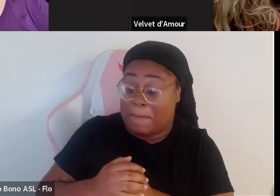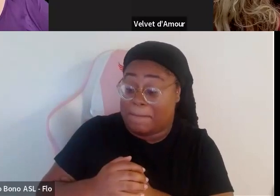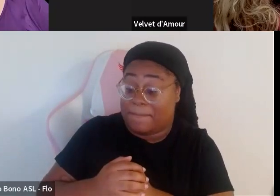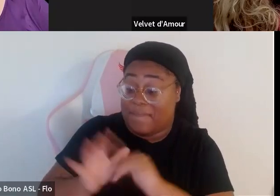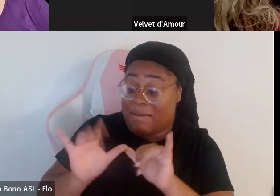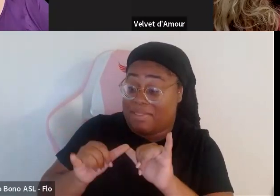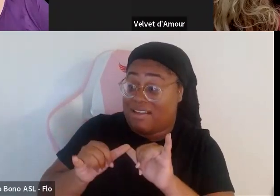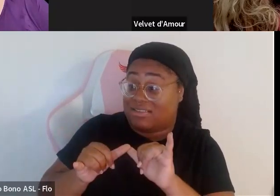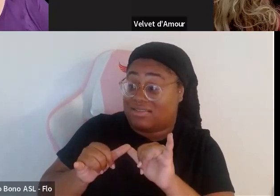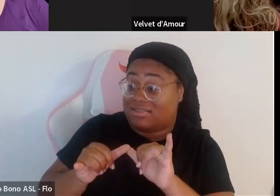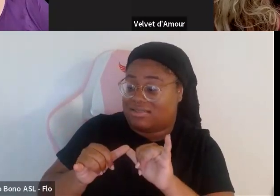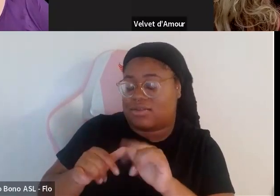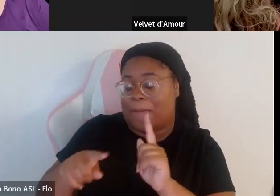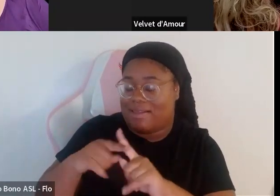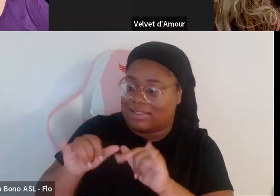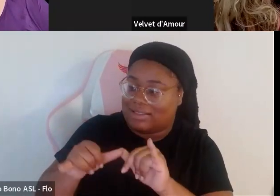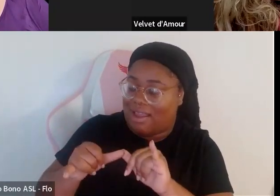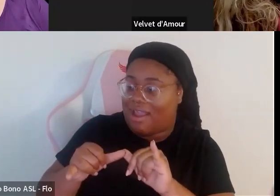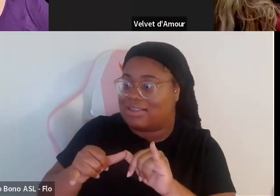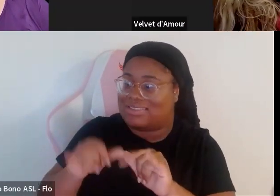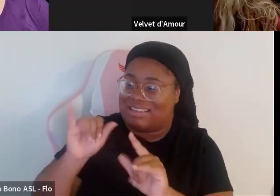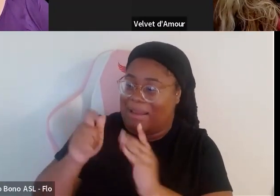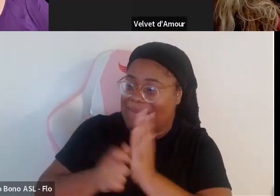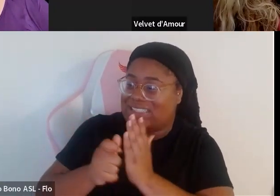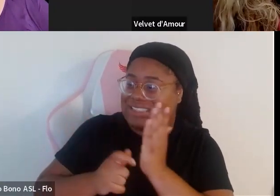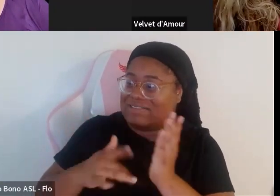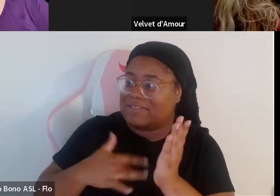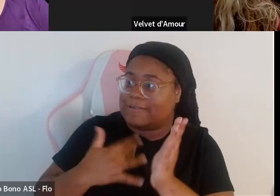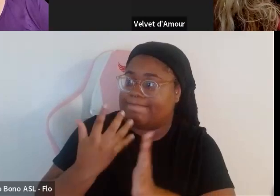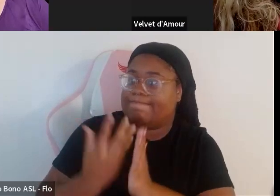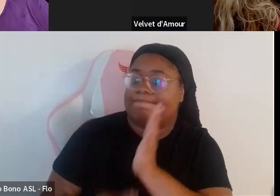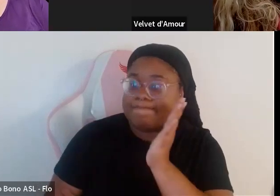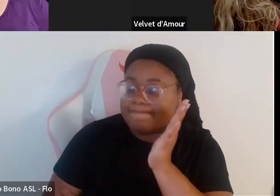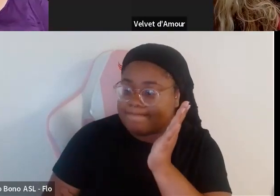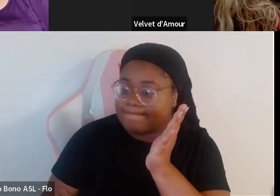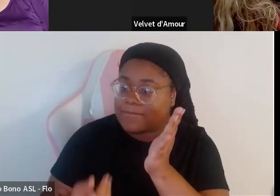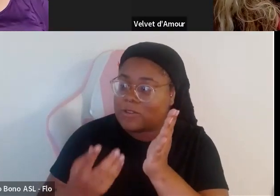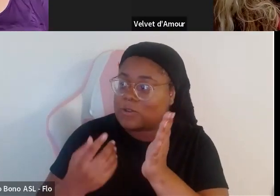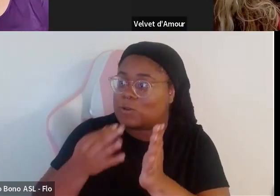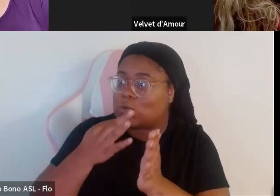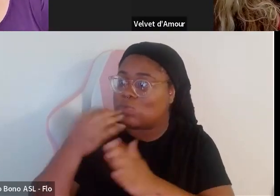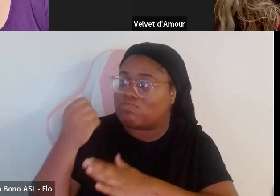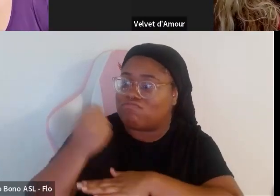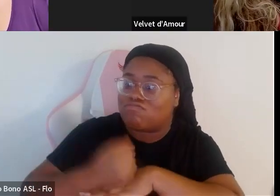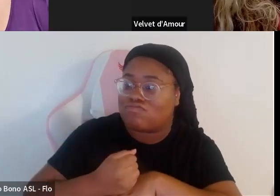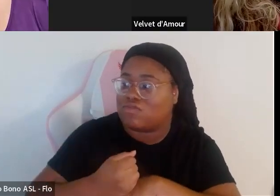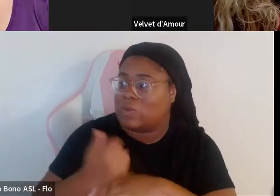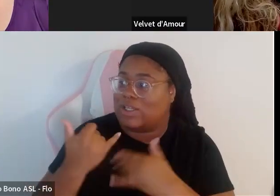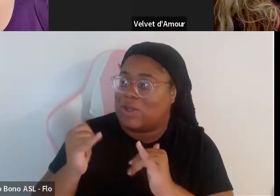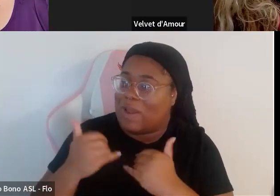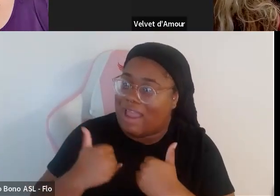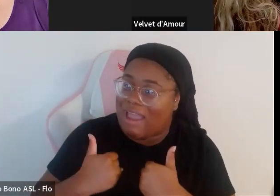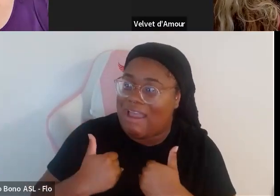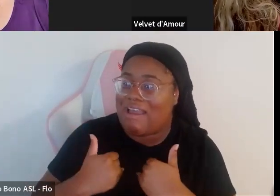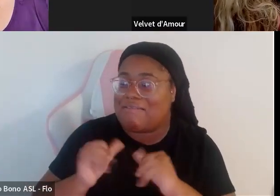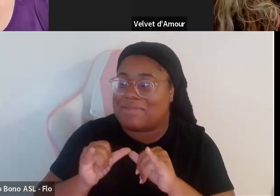um centric magazines are like a dying breed like oh for sure yeah so I mean we still have plus magazine